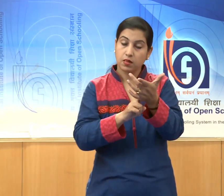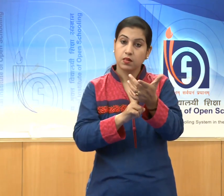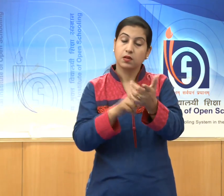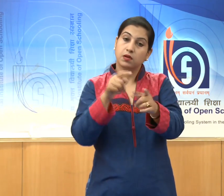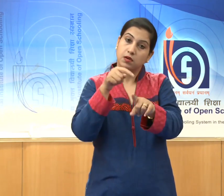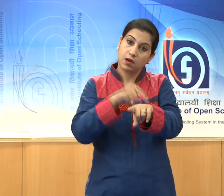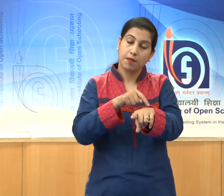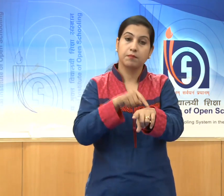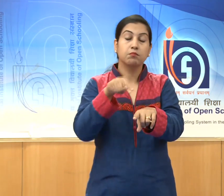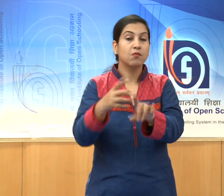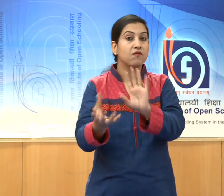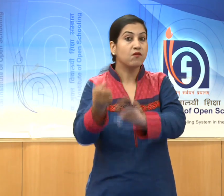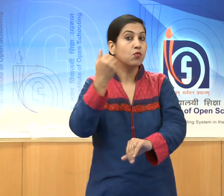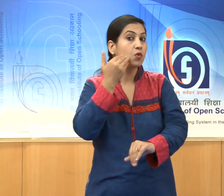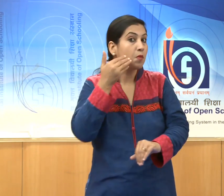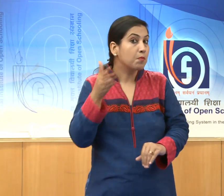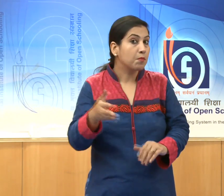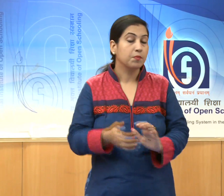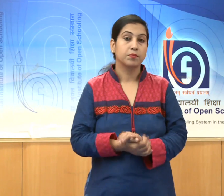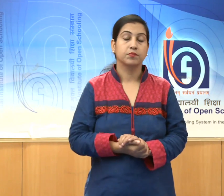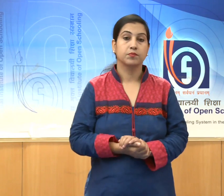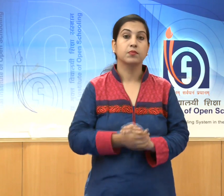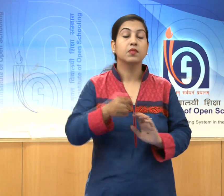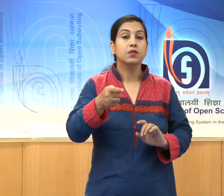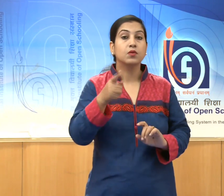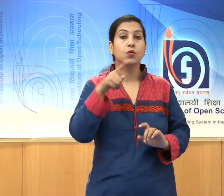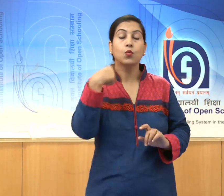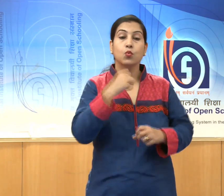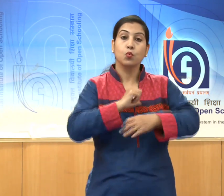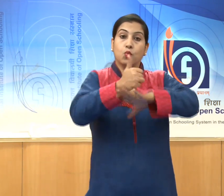by Chandragipta Mauryan.